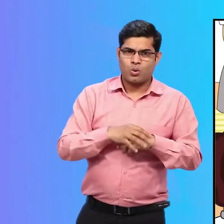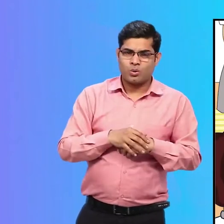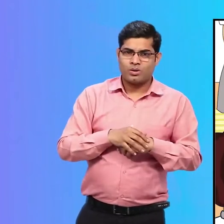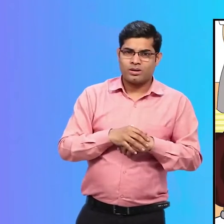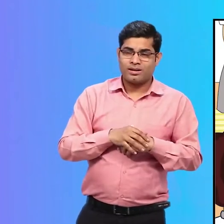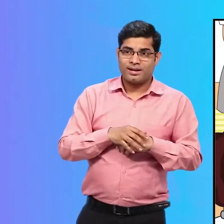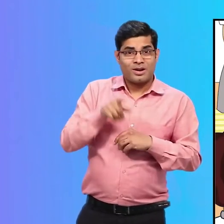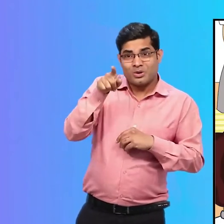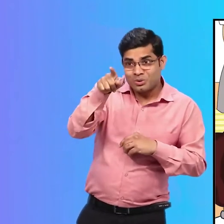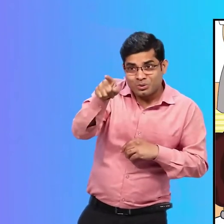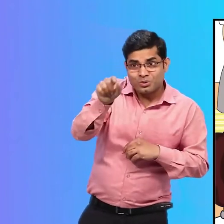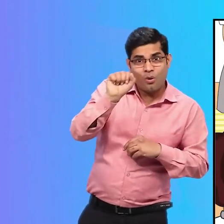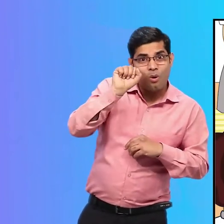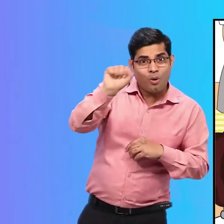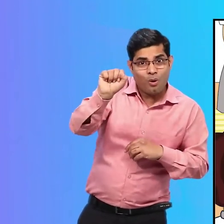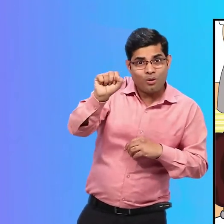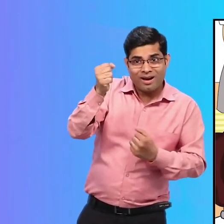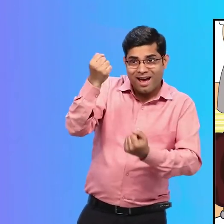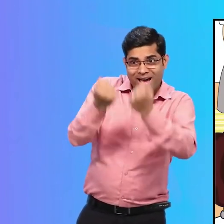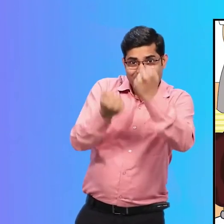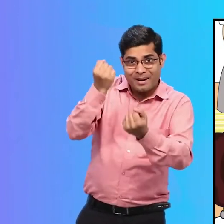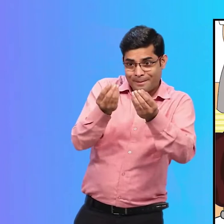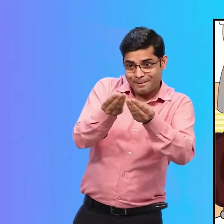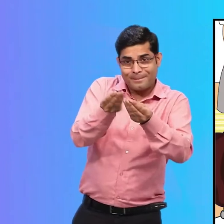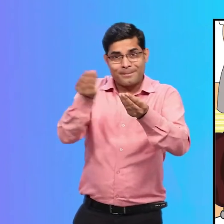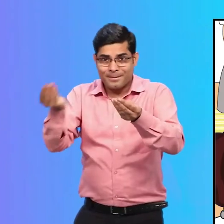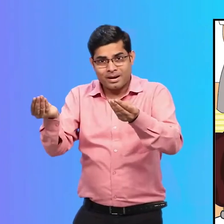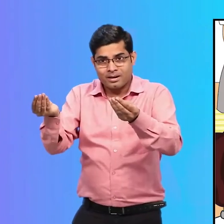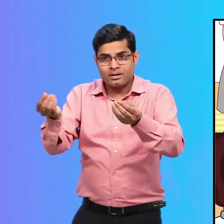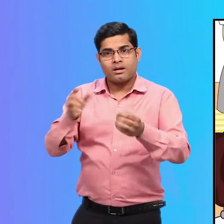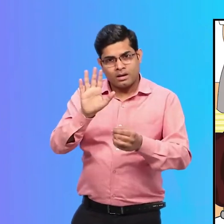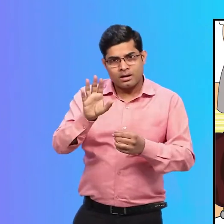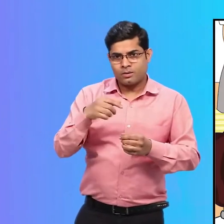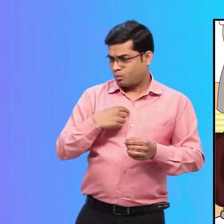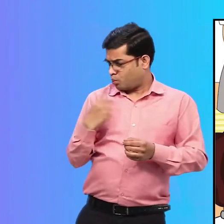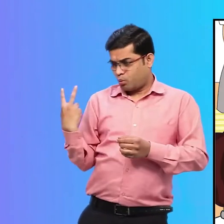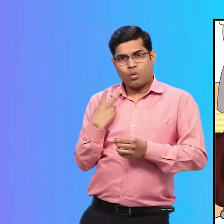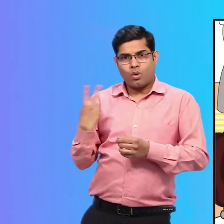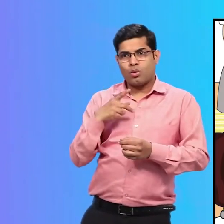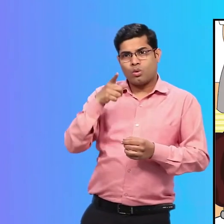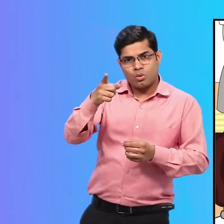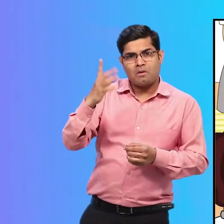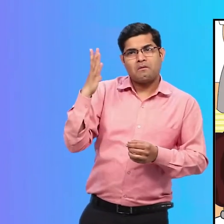You always waited for us near your car! Priya was curious.